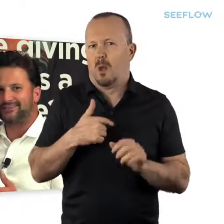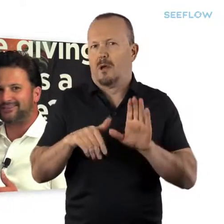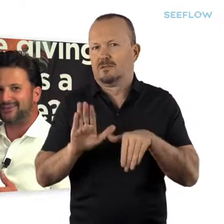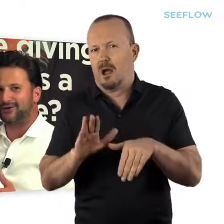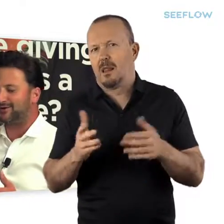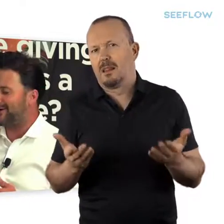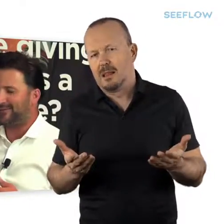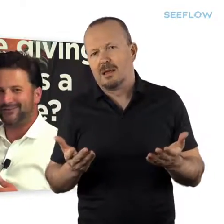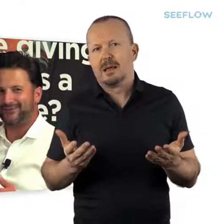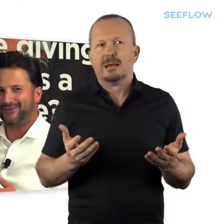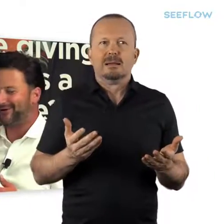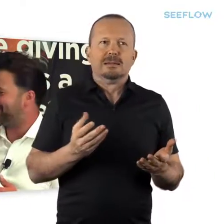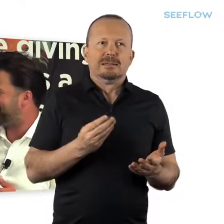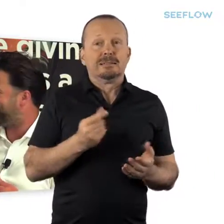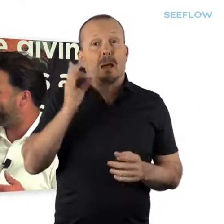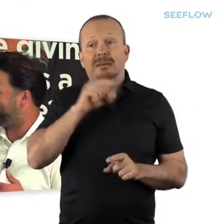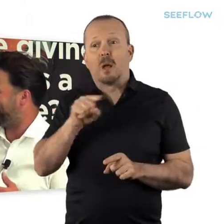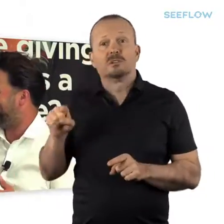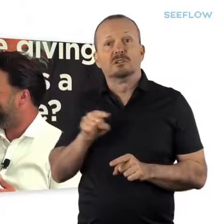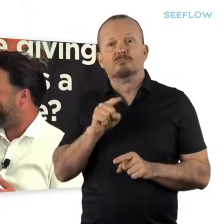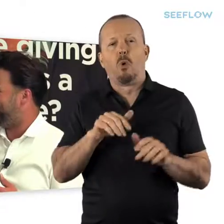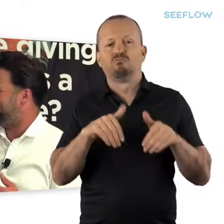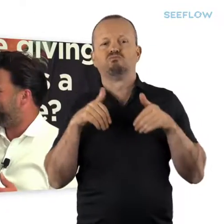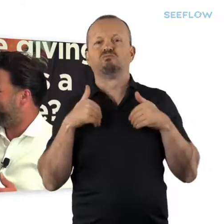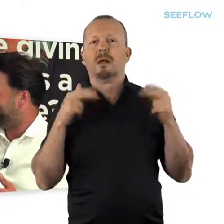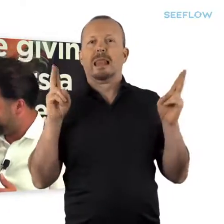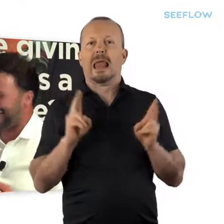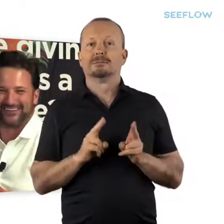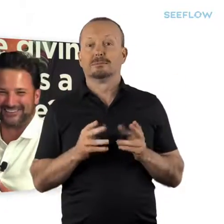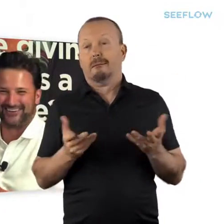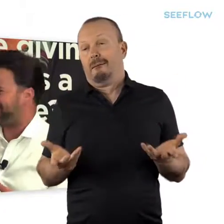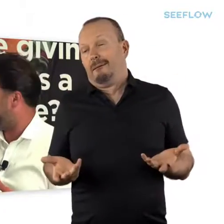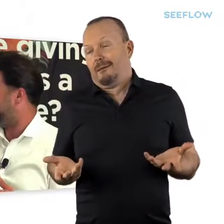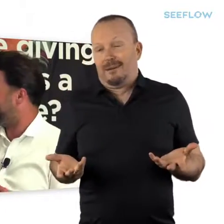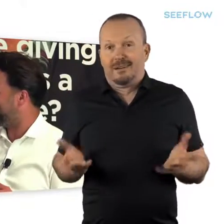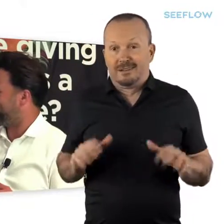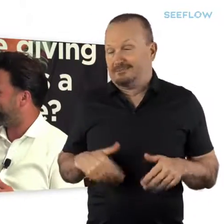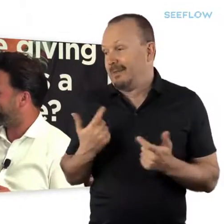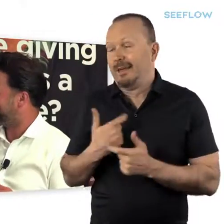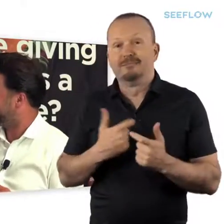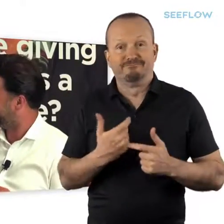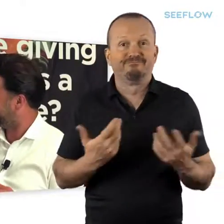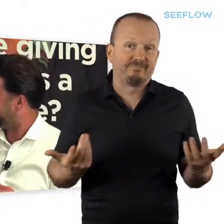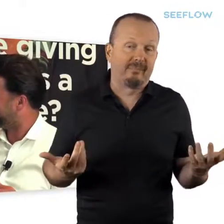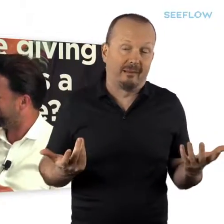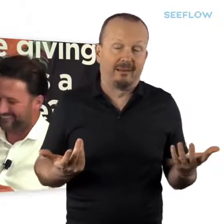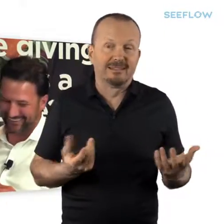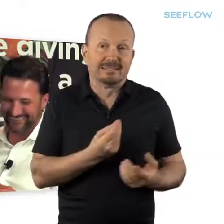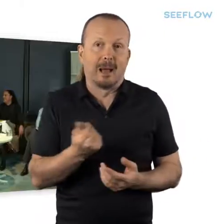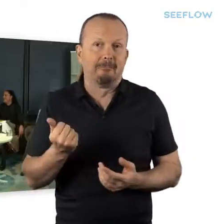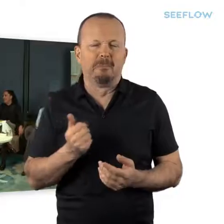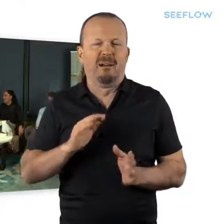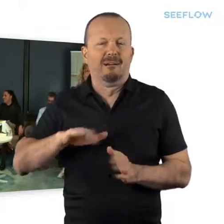some other councillors that don't quite put in that work, but... We won't go there. Yeah, that's not good, yeah. So, thank you, Michael.